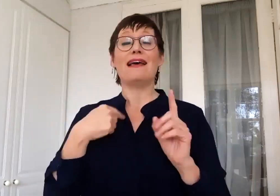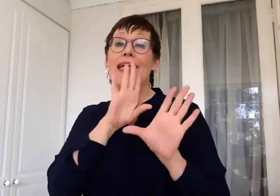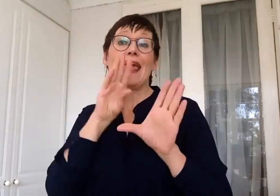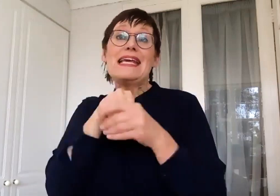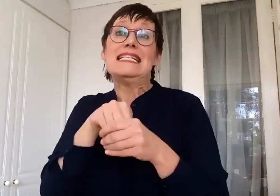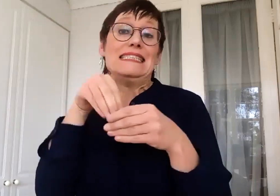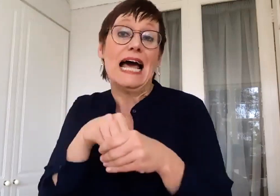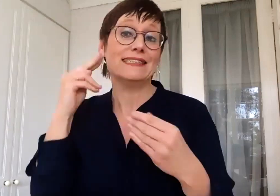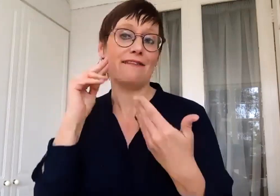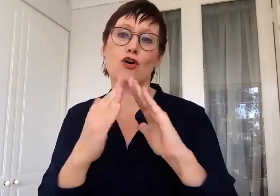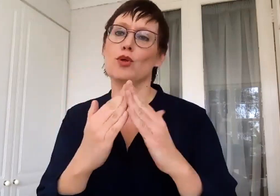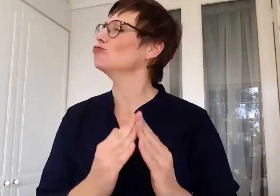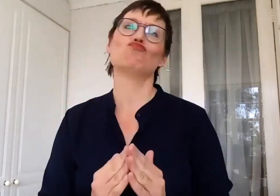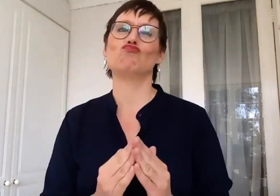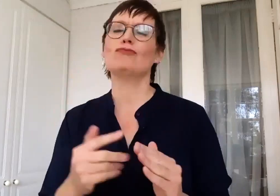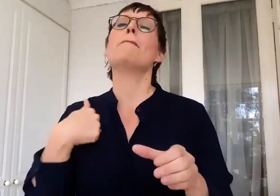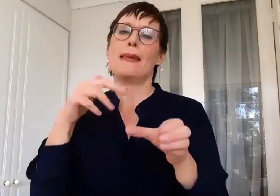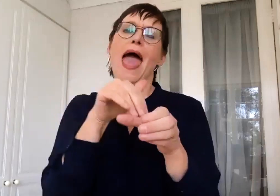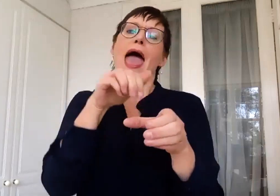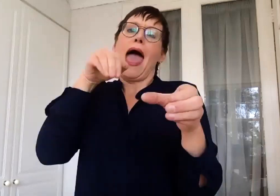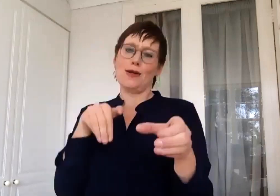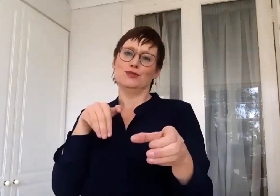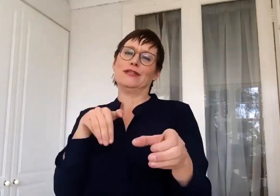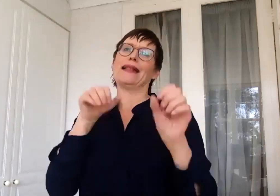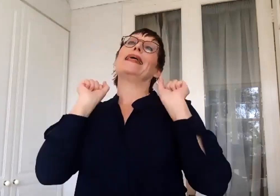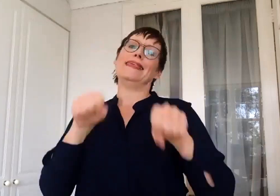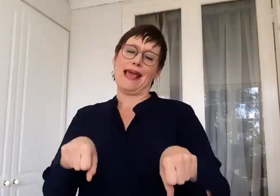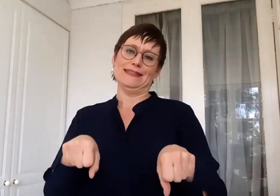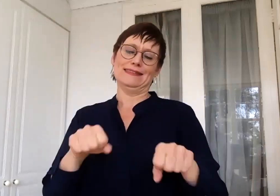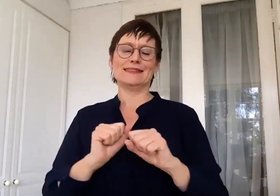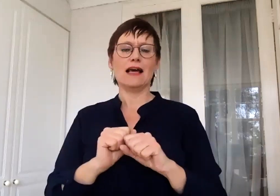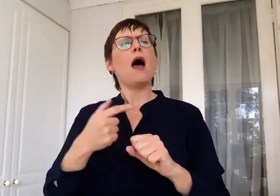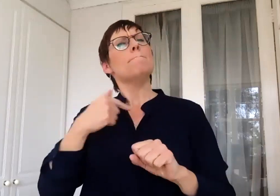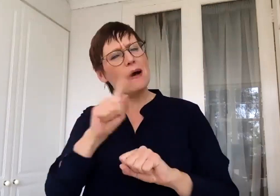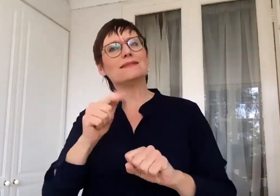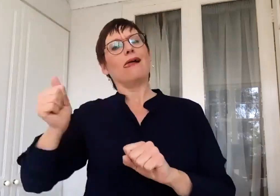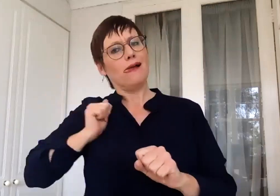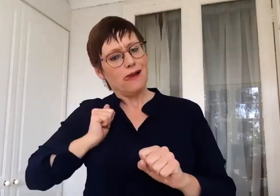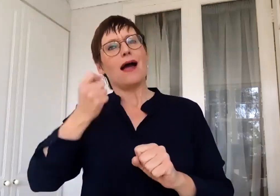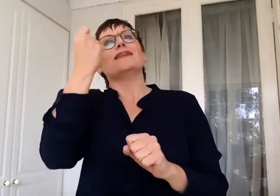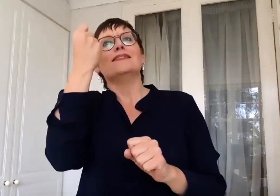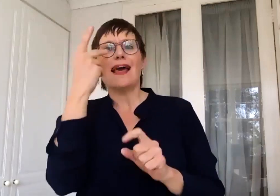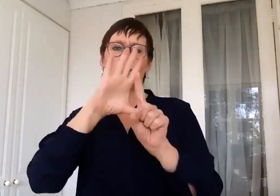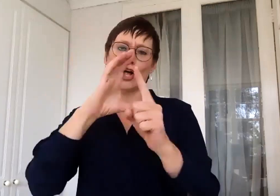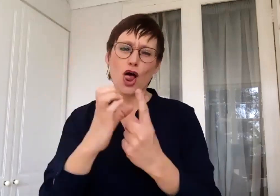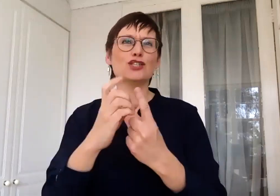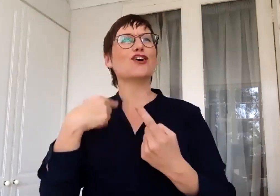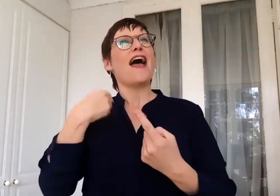insider. But being able to be, being fluent in the language and understanding the culture and the humor